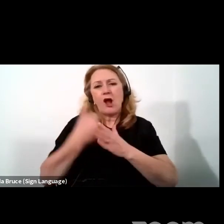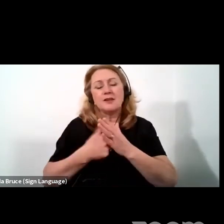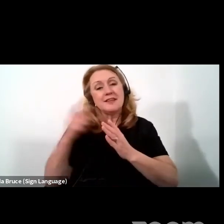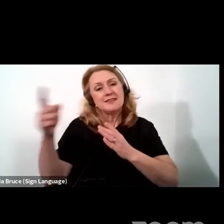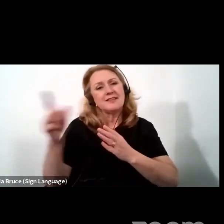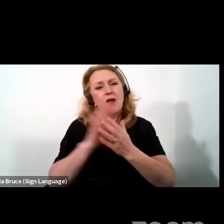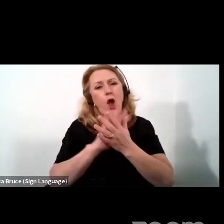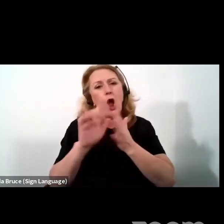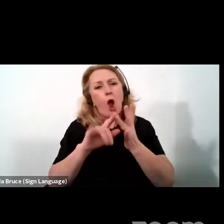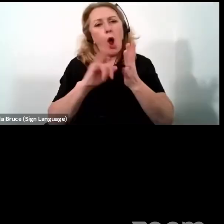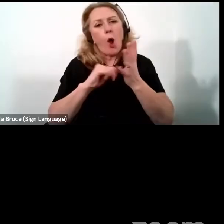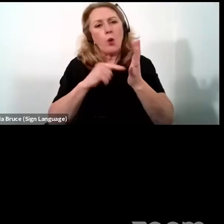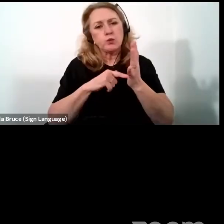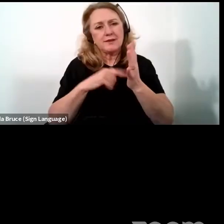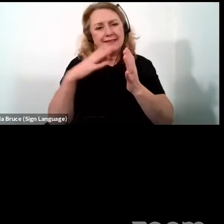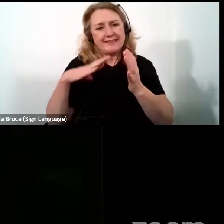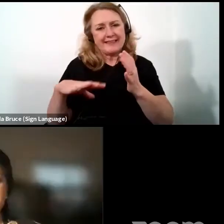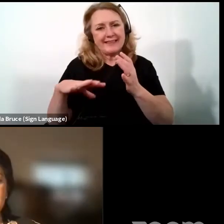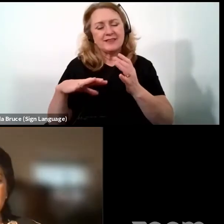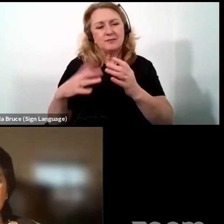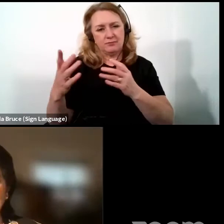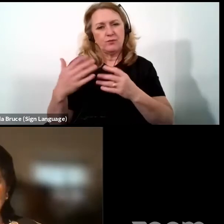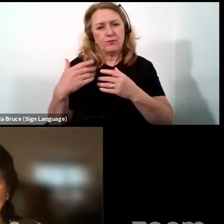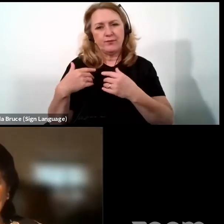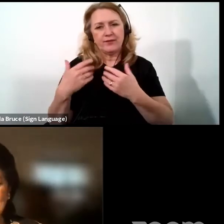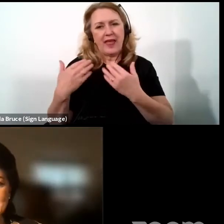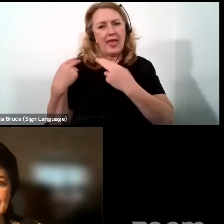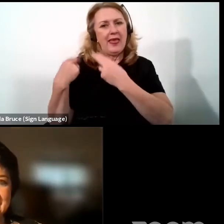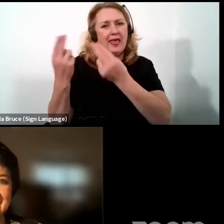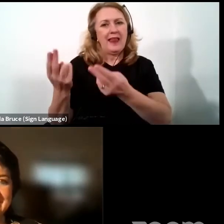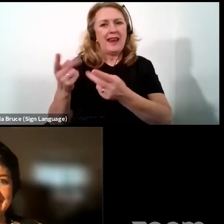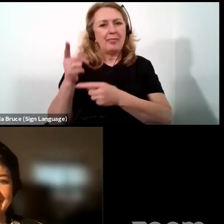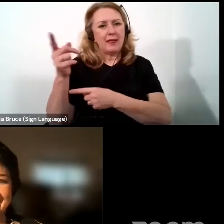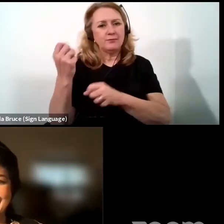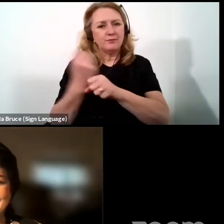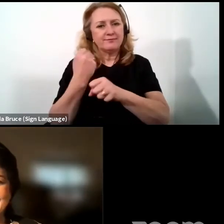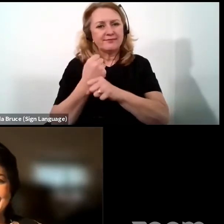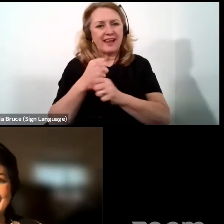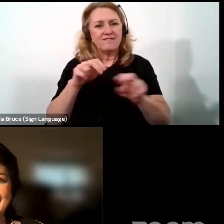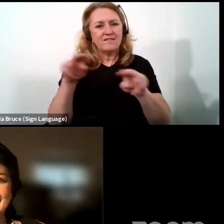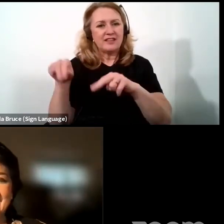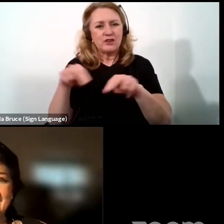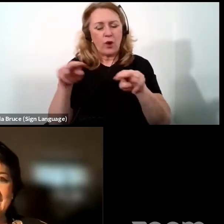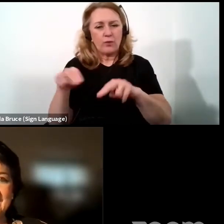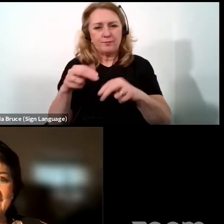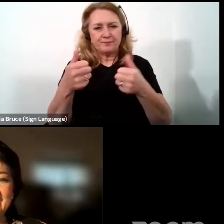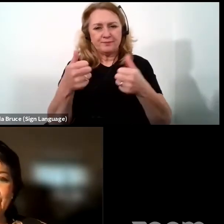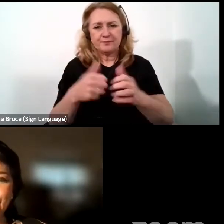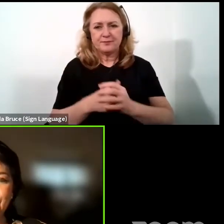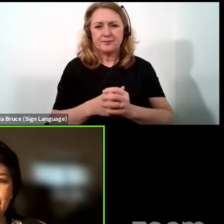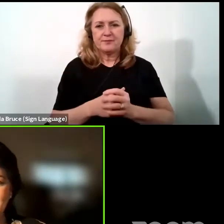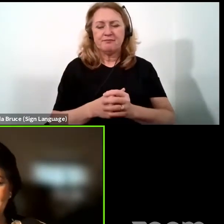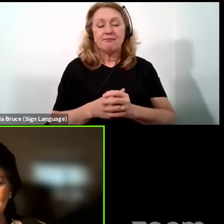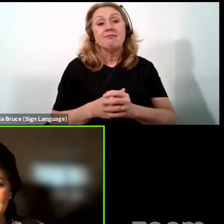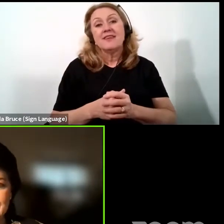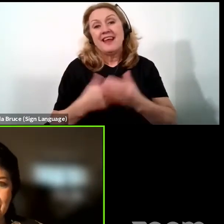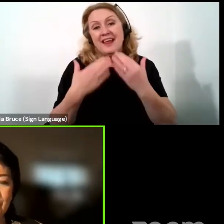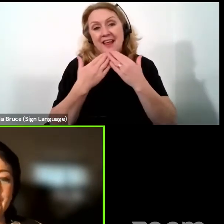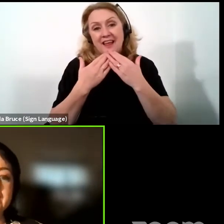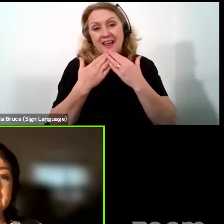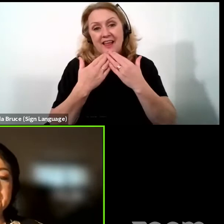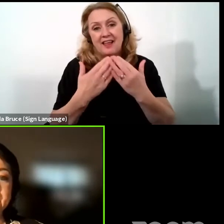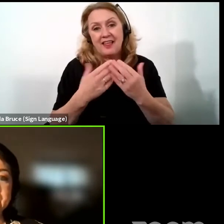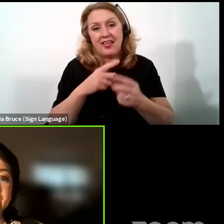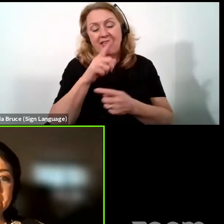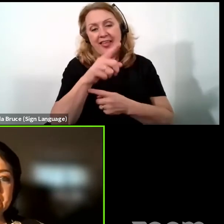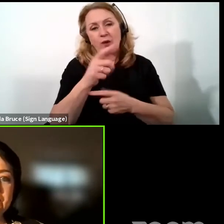has to do it. Okay, I am waiting for them to do so right away. That's fine. Okay. Thank you so much, Mr.